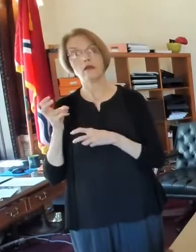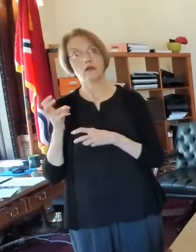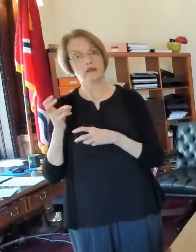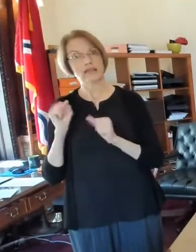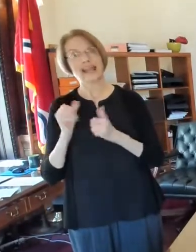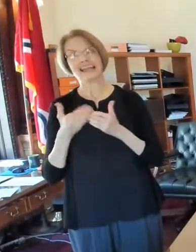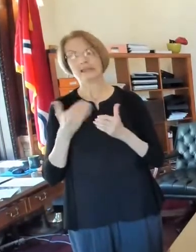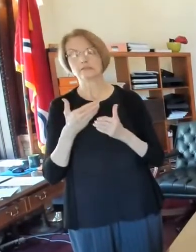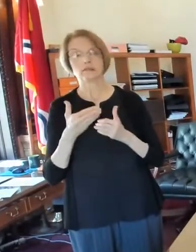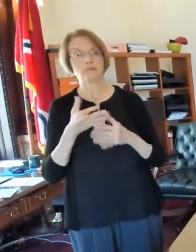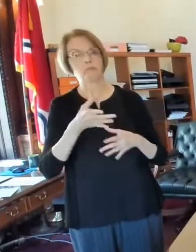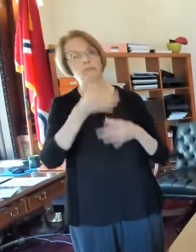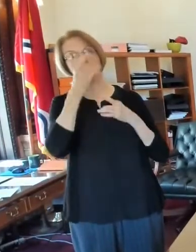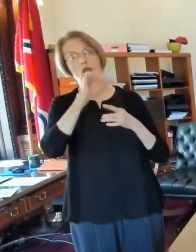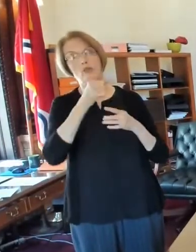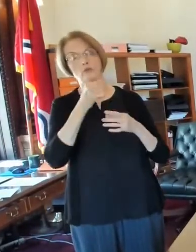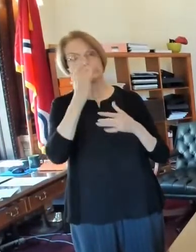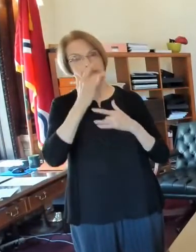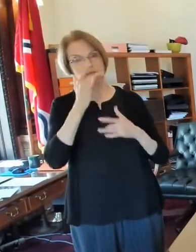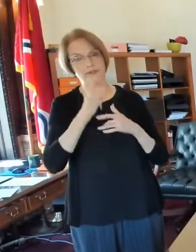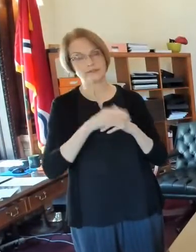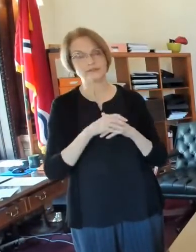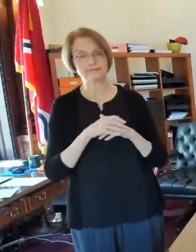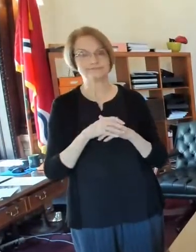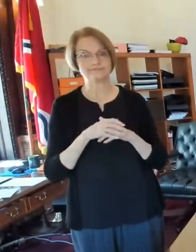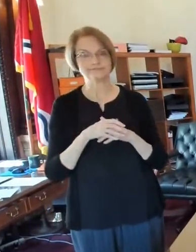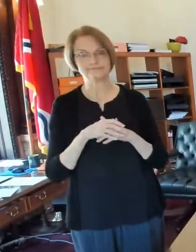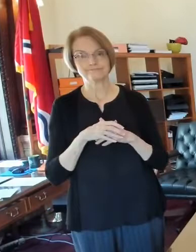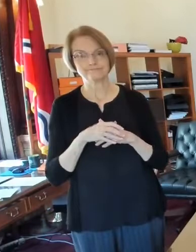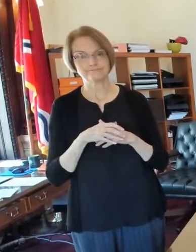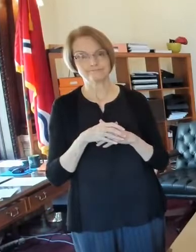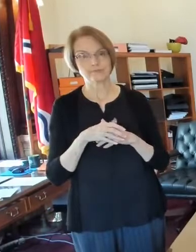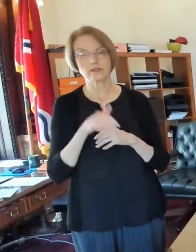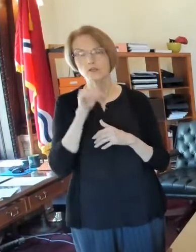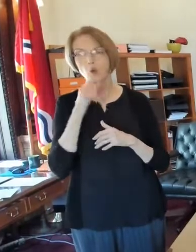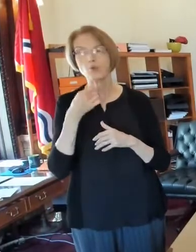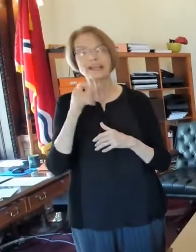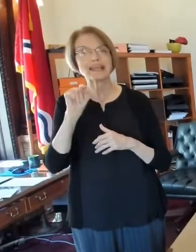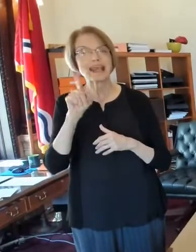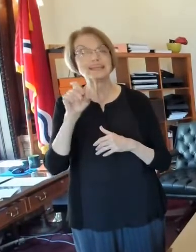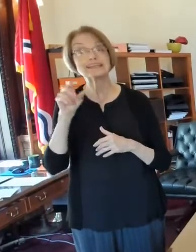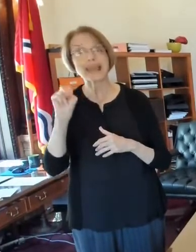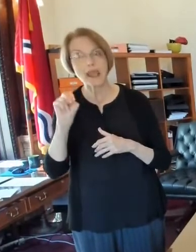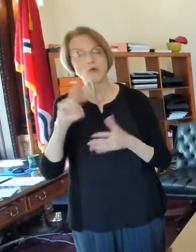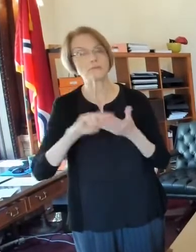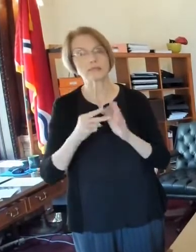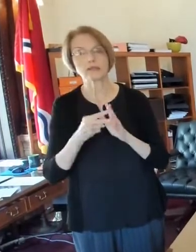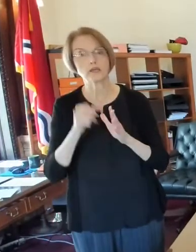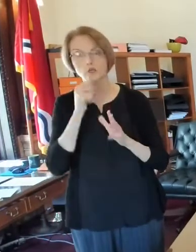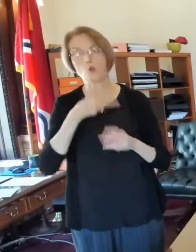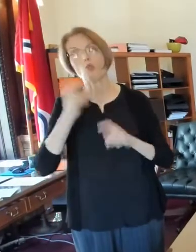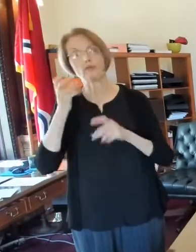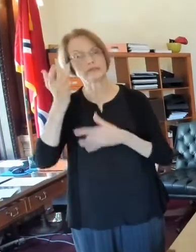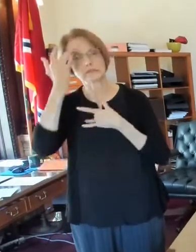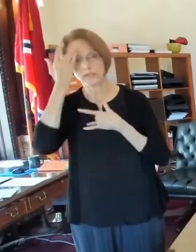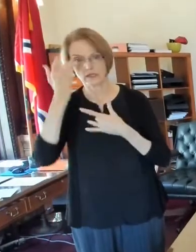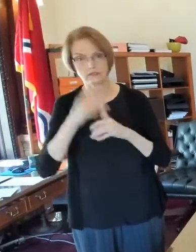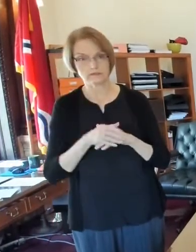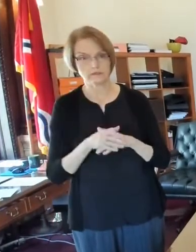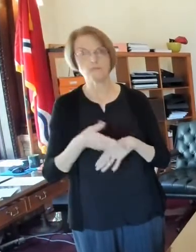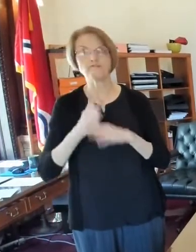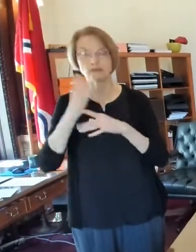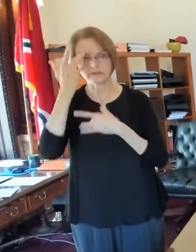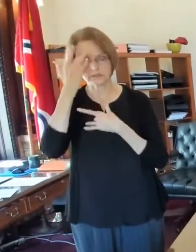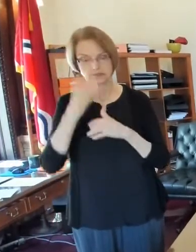that's kind of an old word, but that's, that's a word that my mother used to use, you know, don't get down, meaning don't get sick. So a couple of other